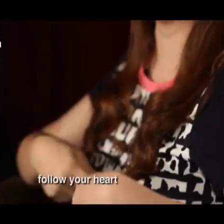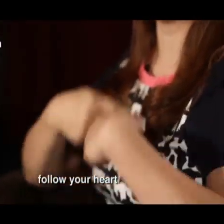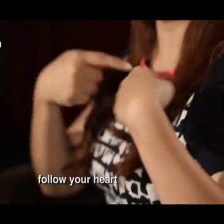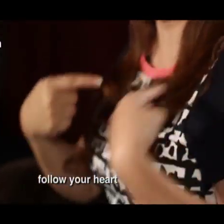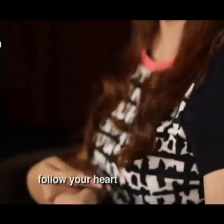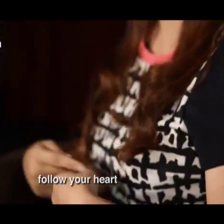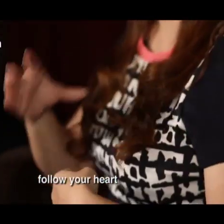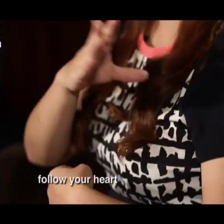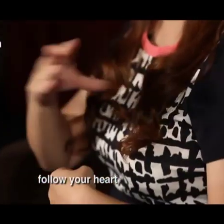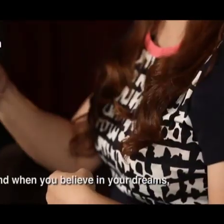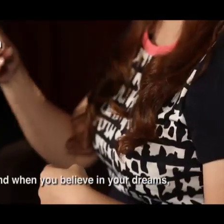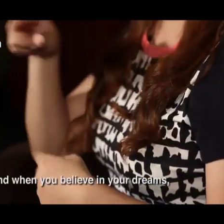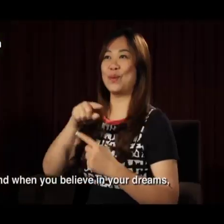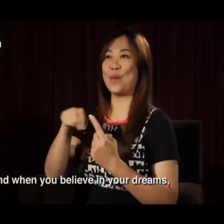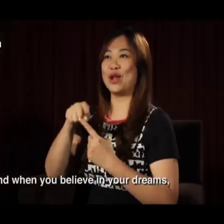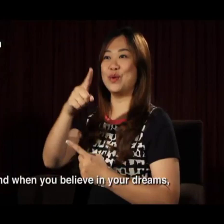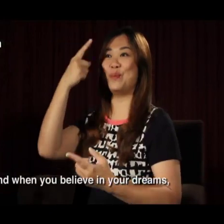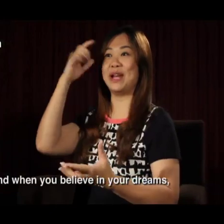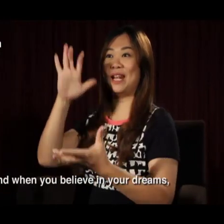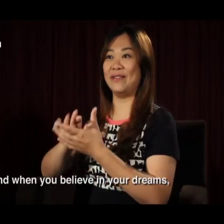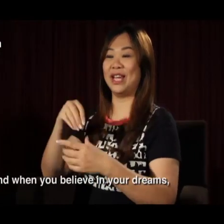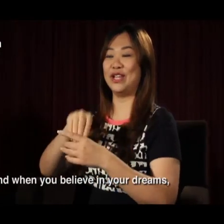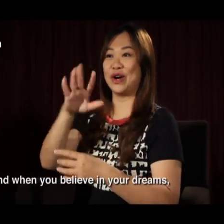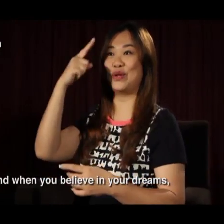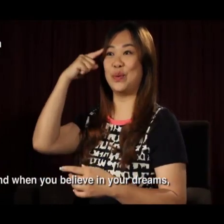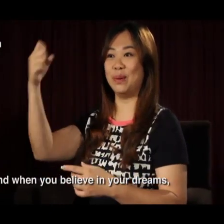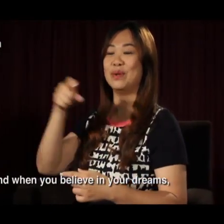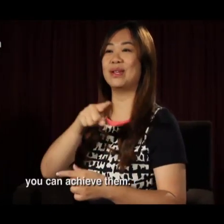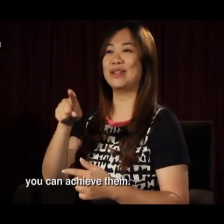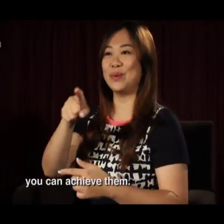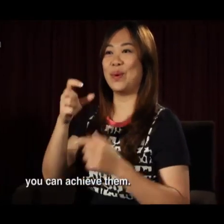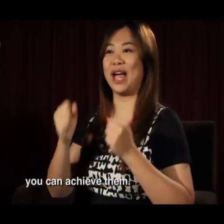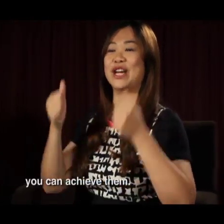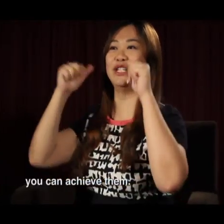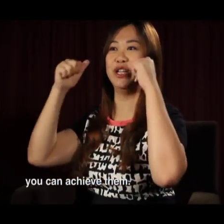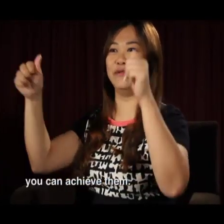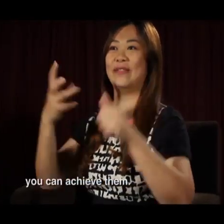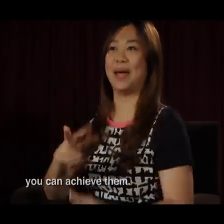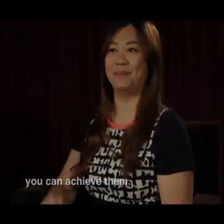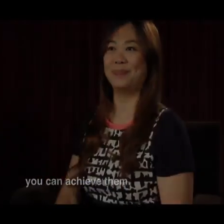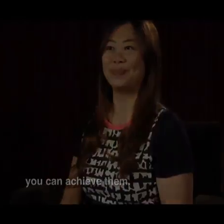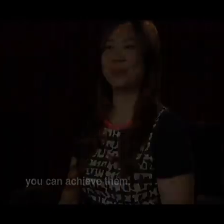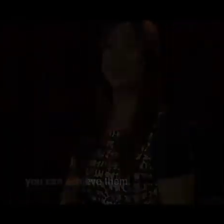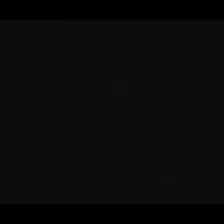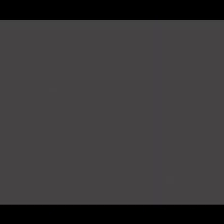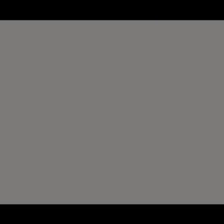heart. And when you feel in your dream, you can achieve them. Yeah.